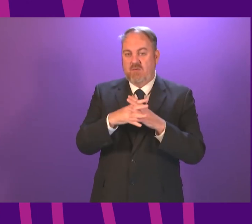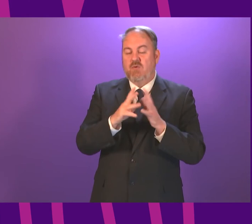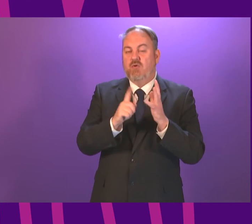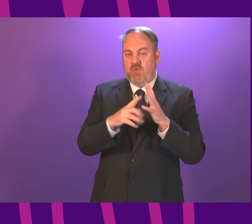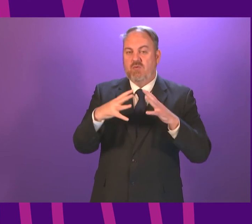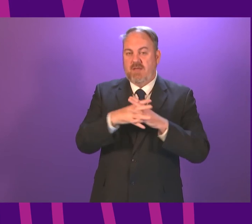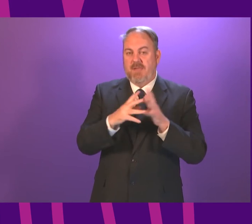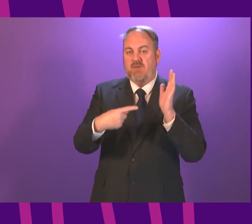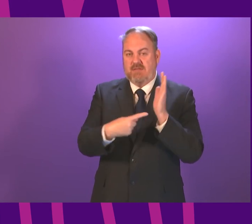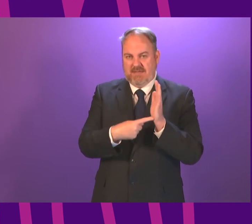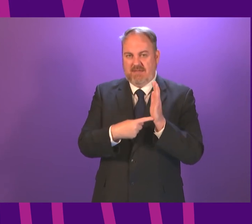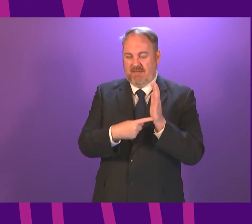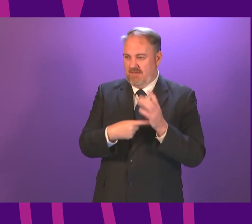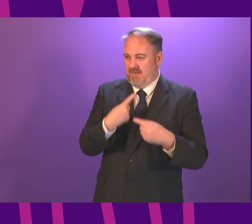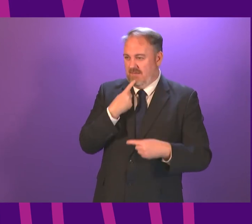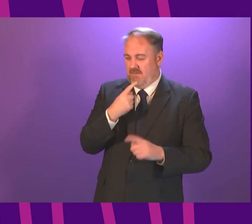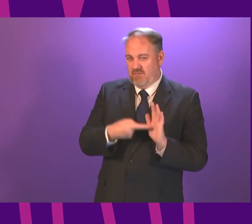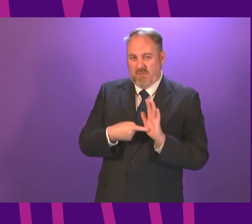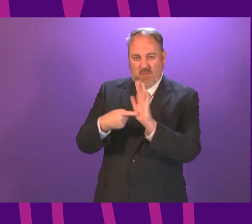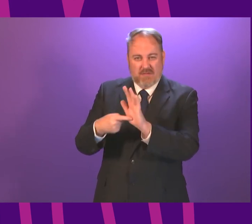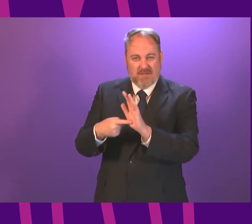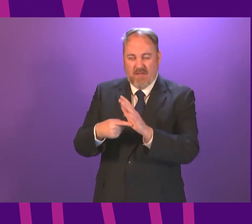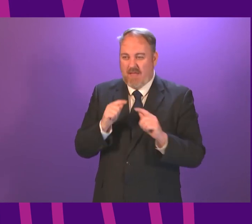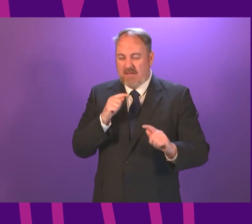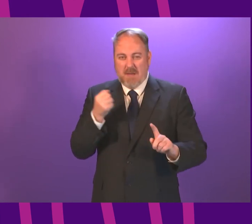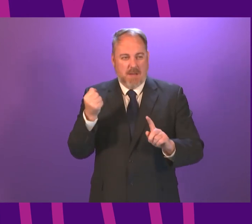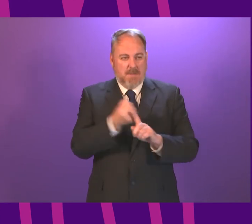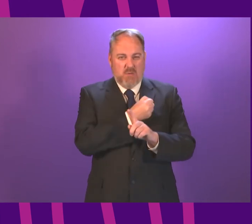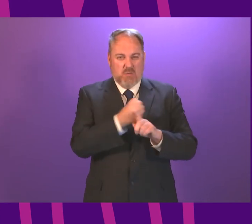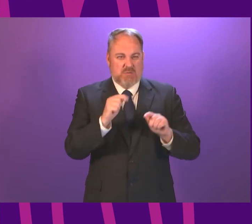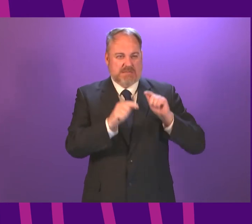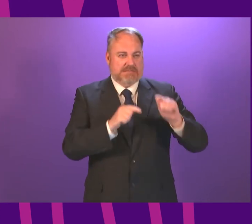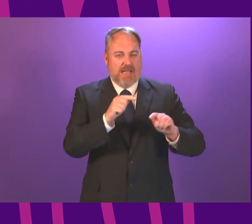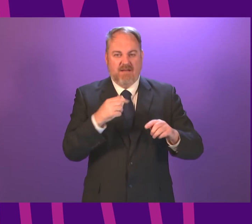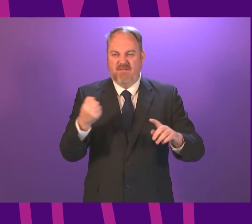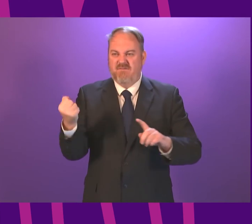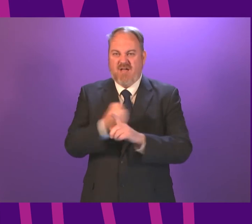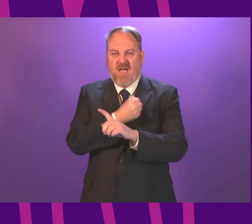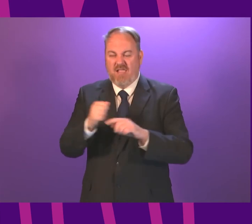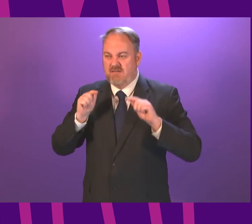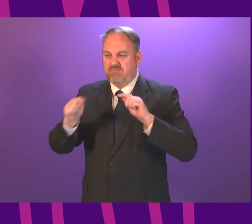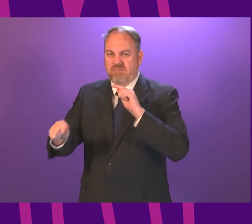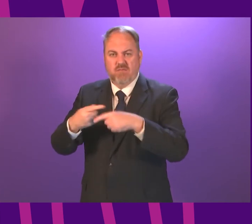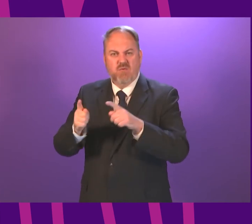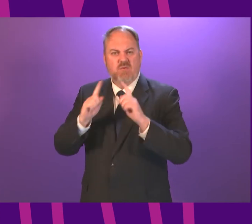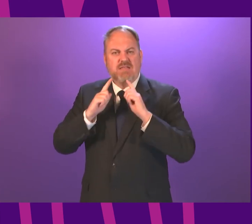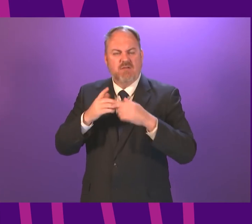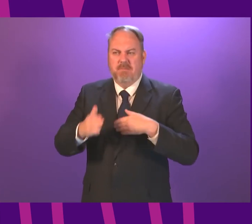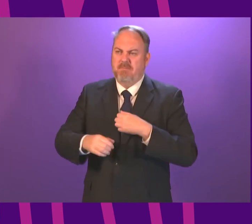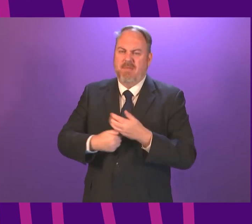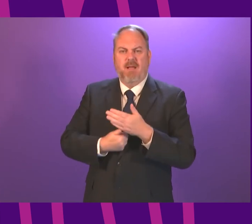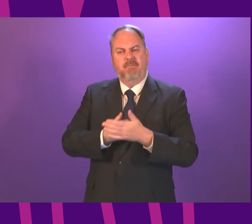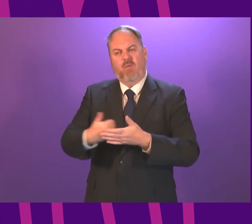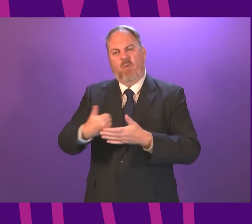said this week that violence and abuse of teachers is becoming normalised. They also revealed that a union